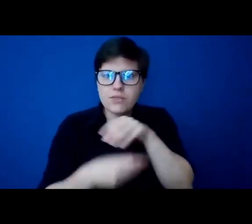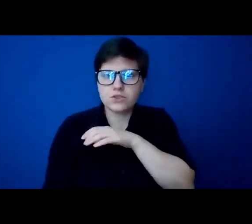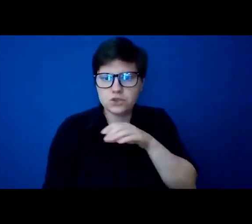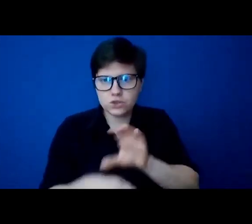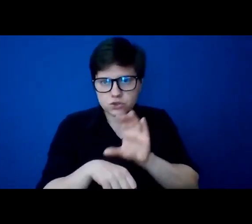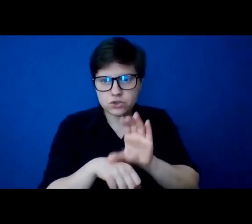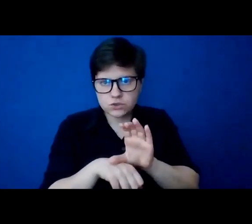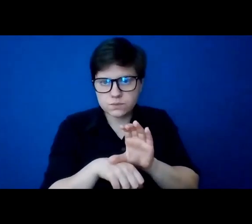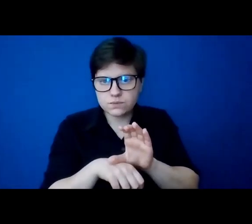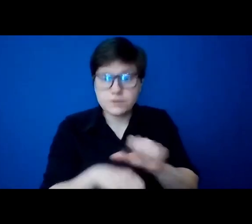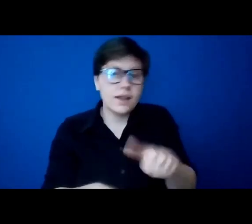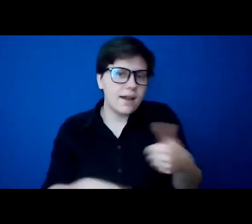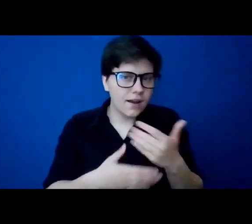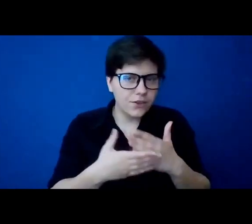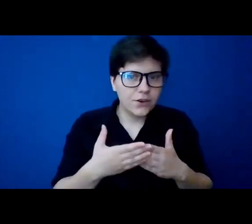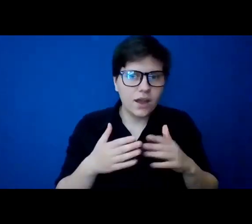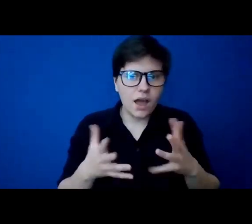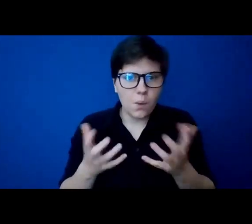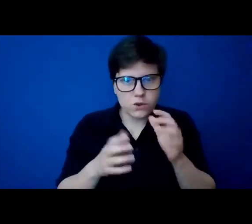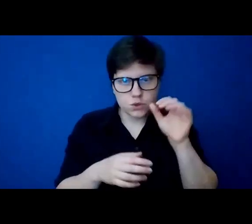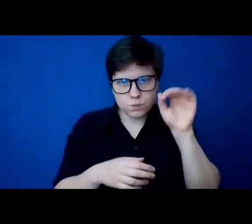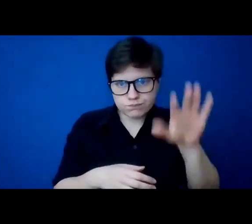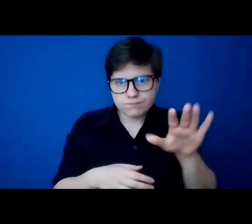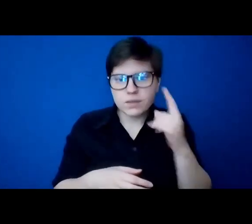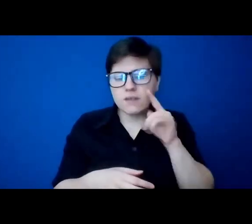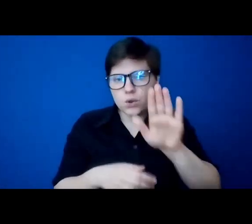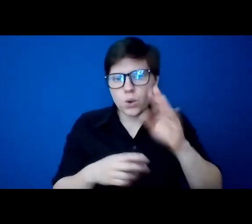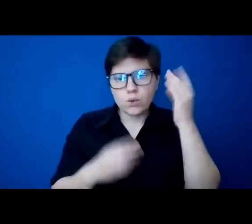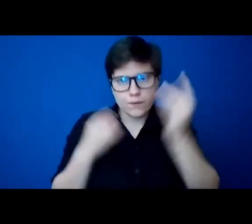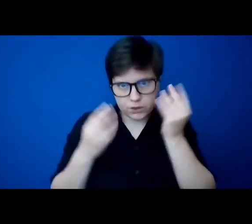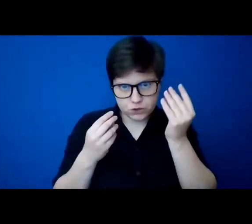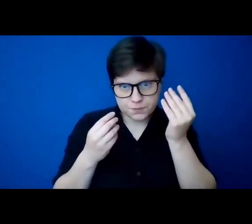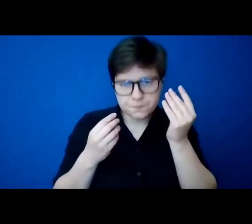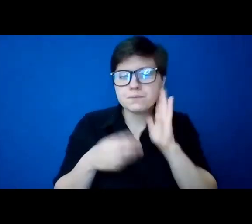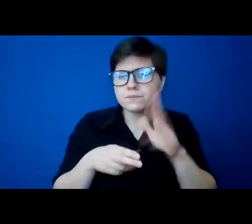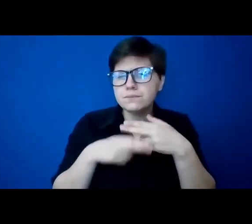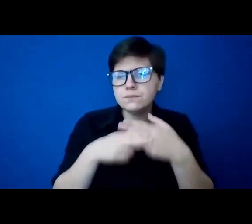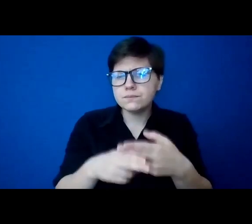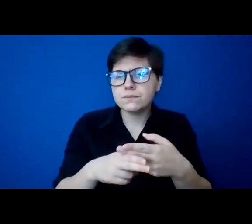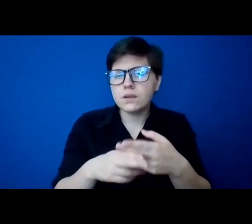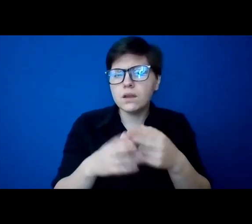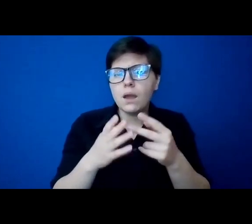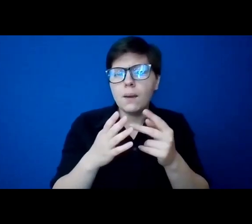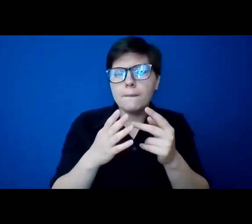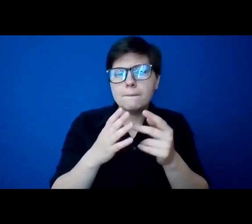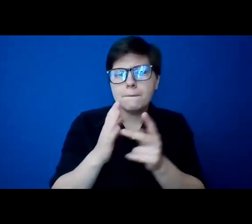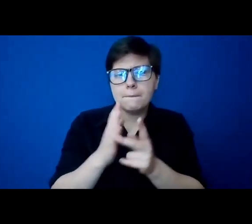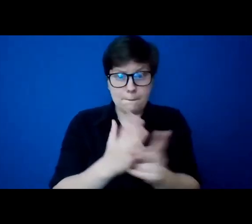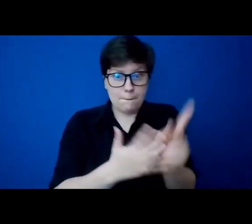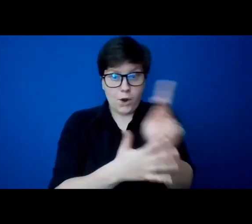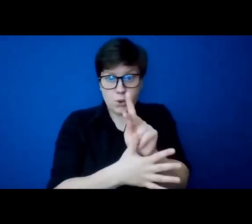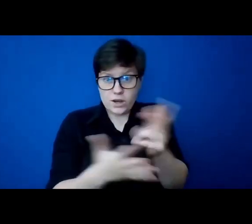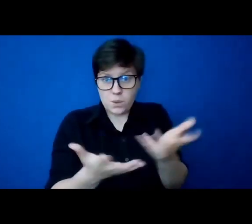aspect that I'd like to mention to you for your reflection is what I would call a priority of lingering with